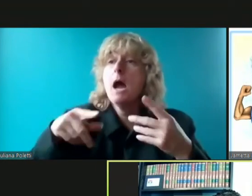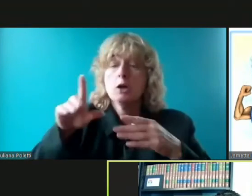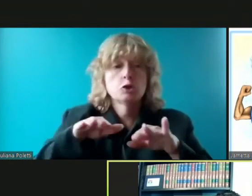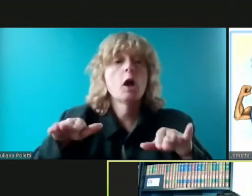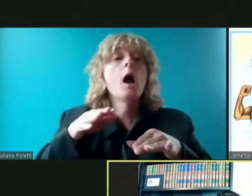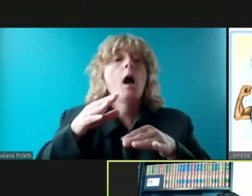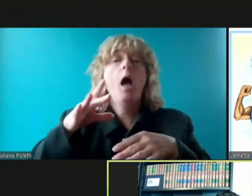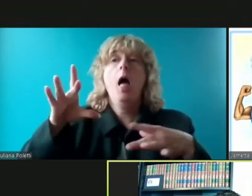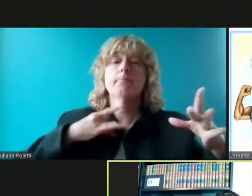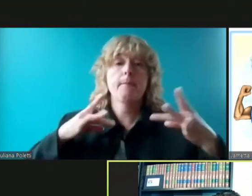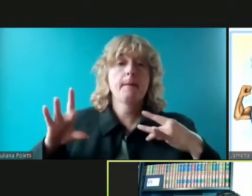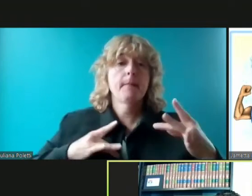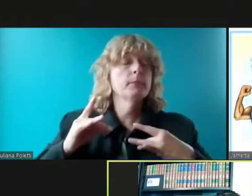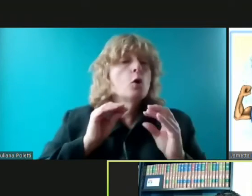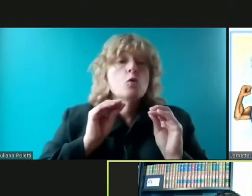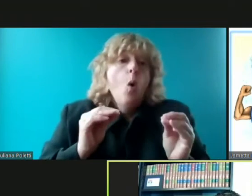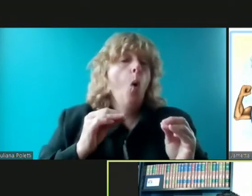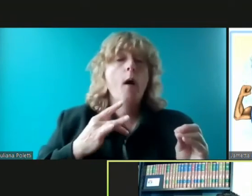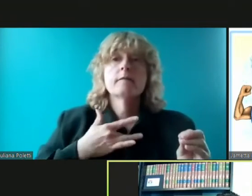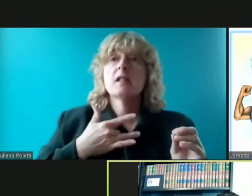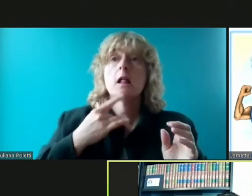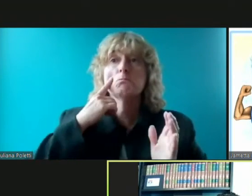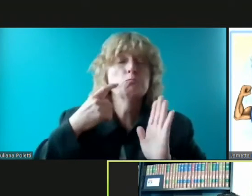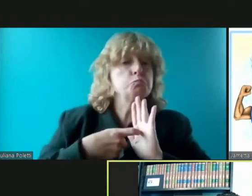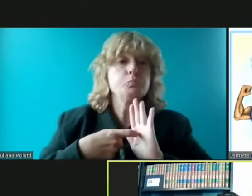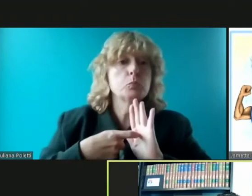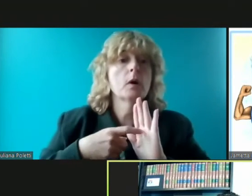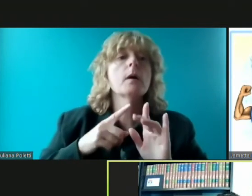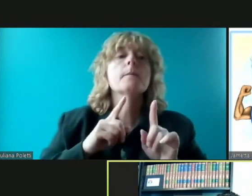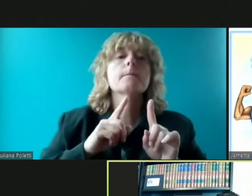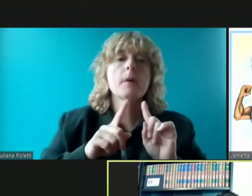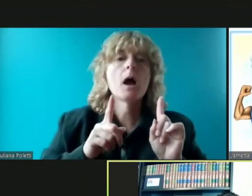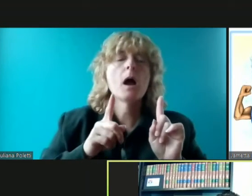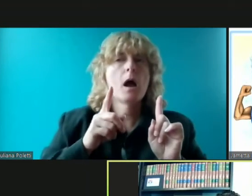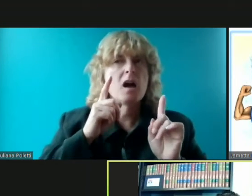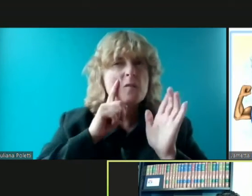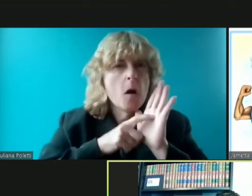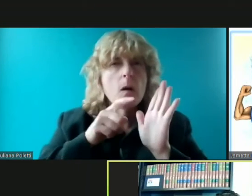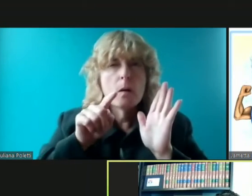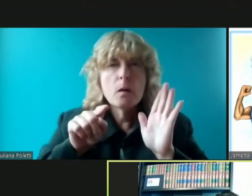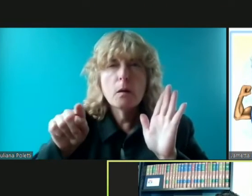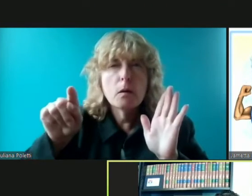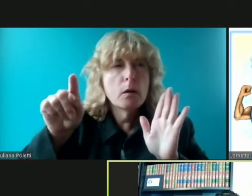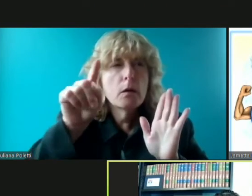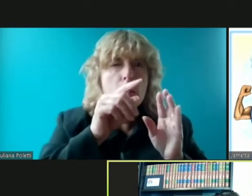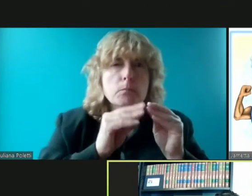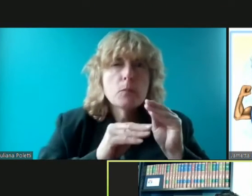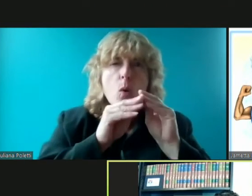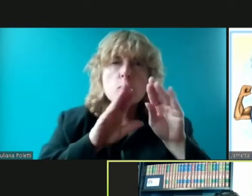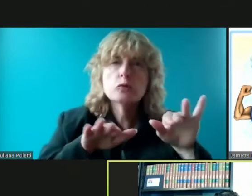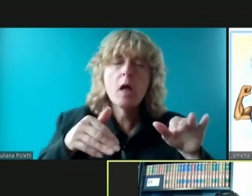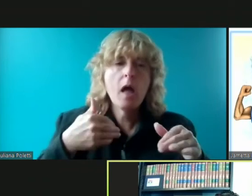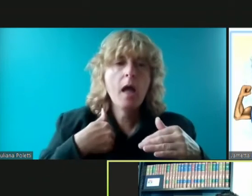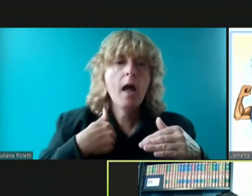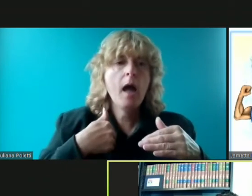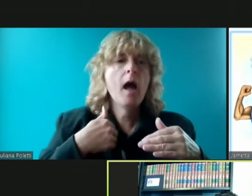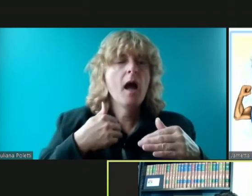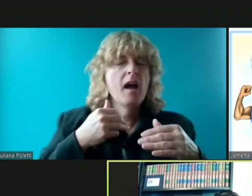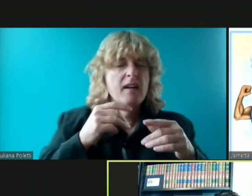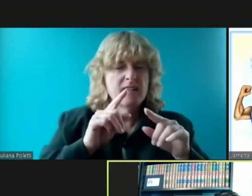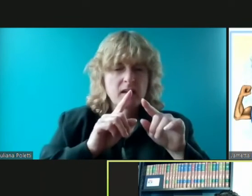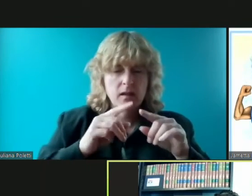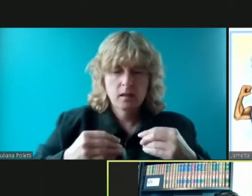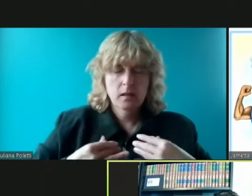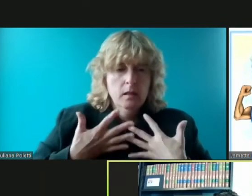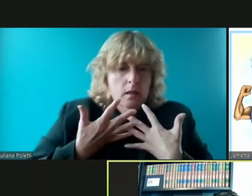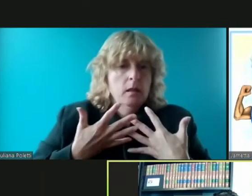more and more children are getting uh what's called multiple inflammatory syndrome for children which is a